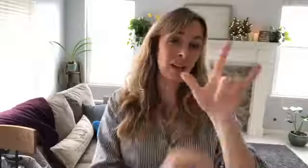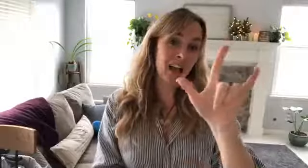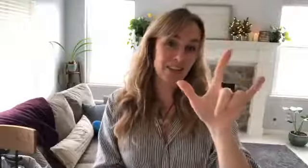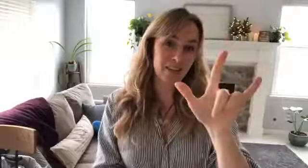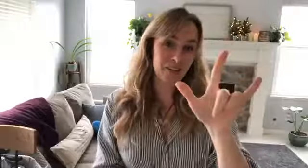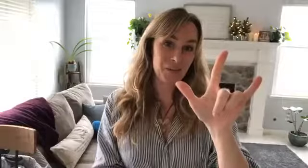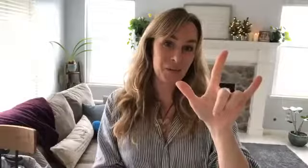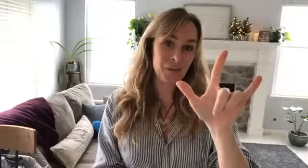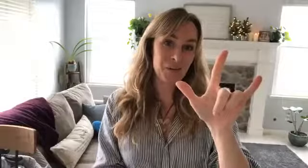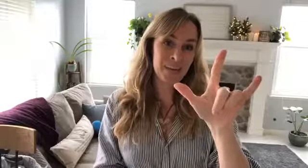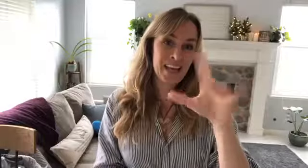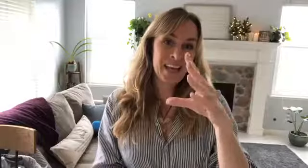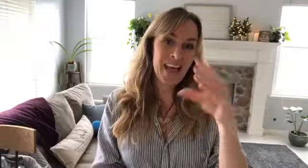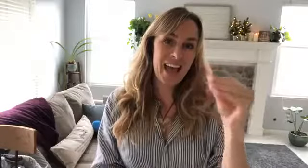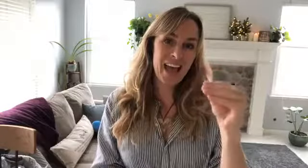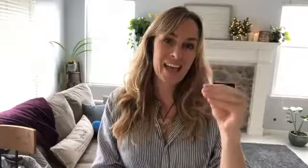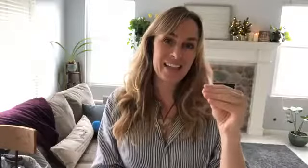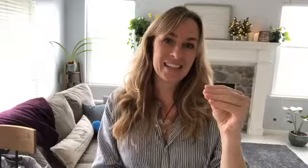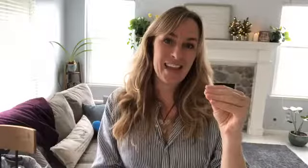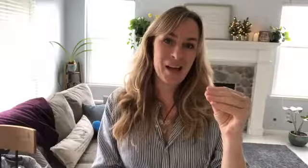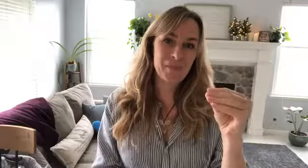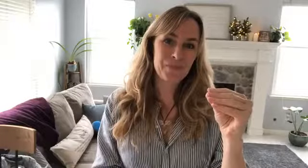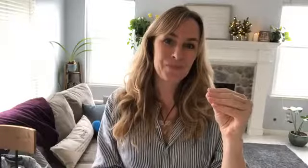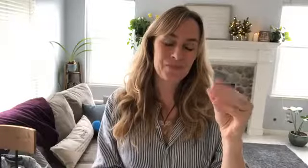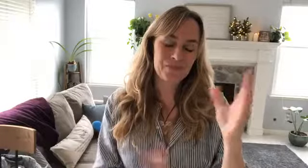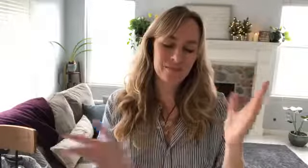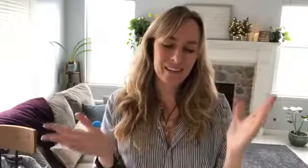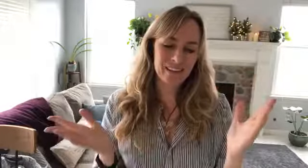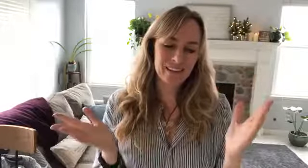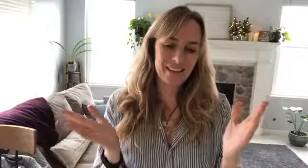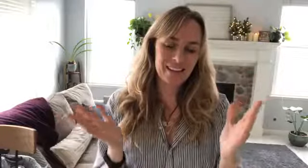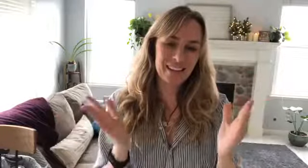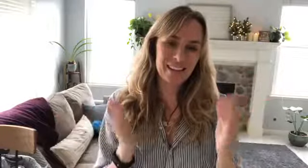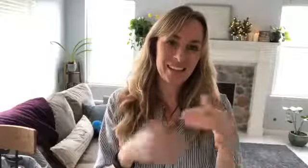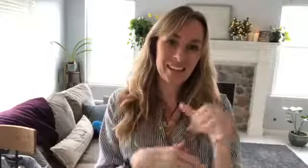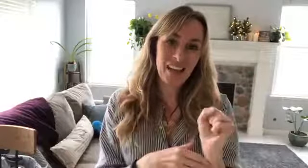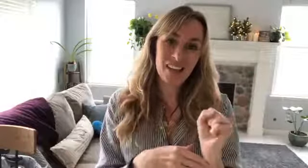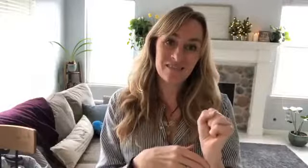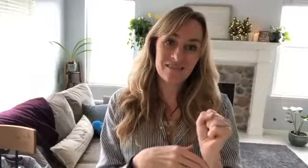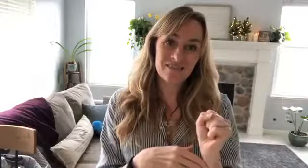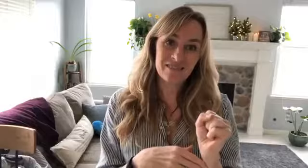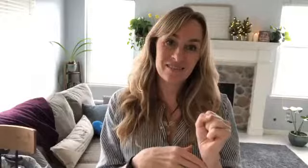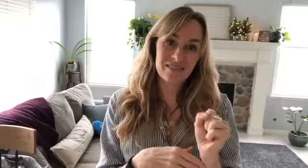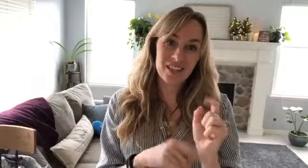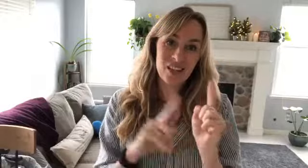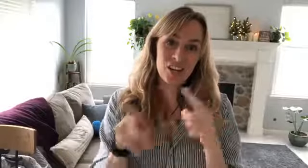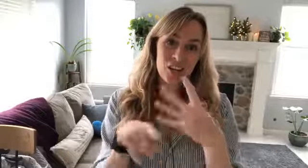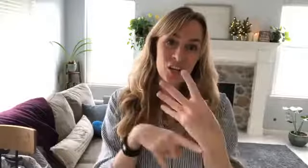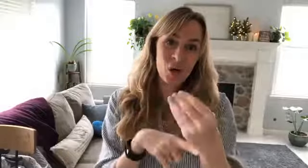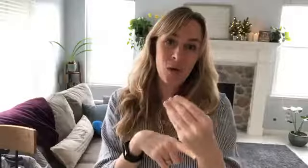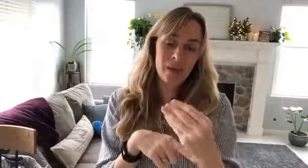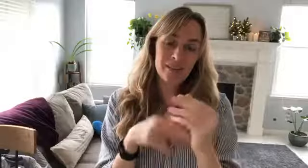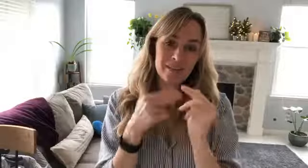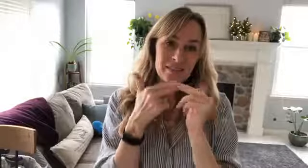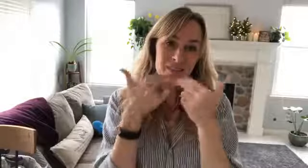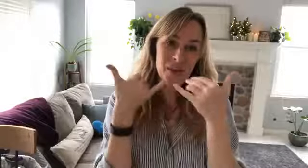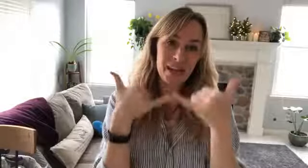I love you and yeah go out smile